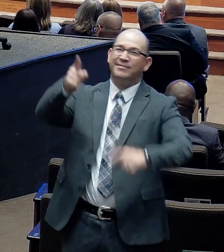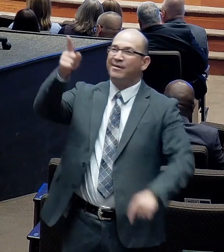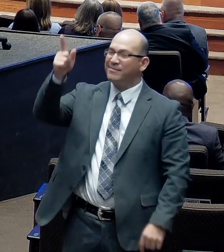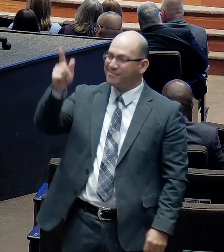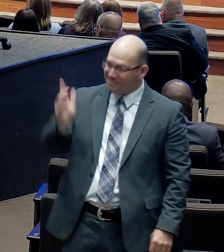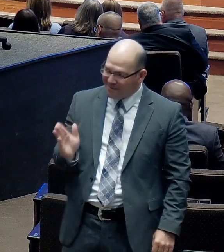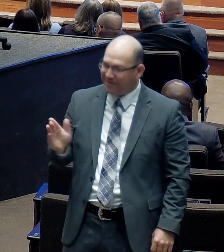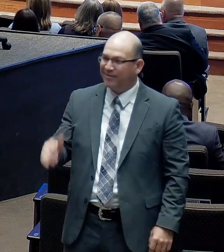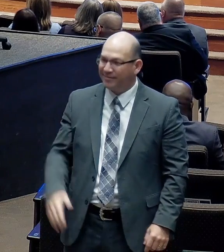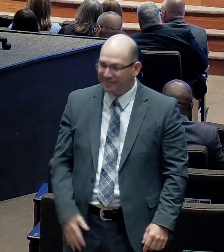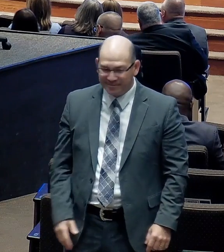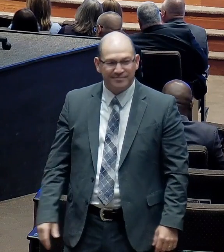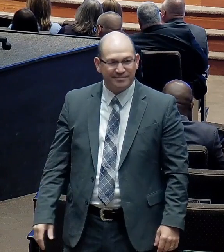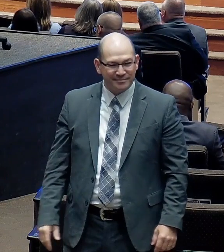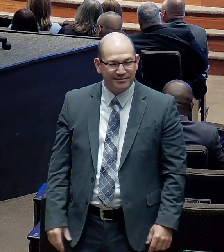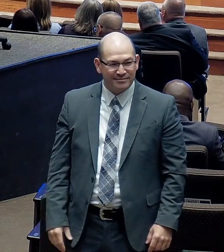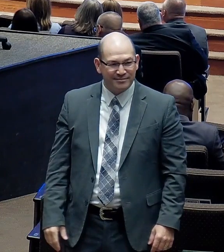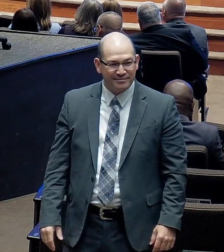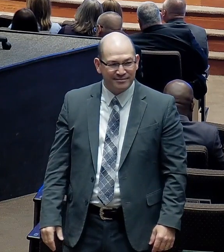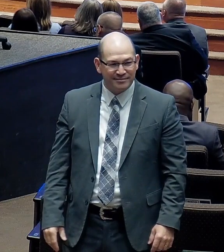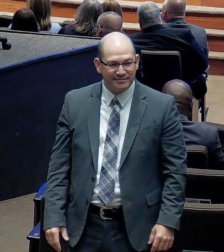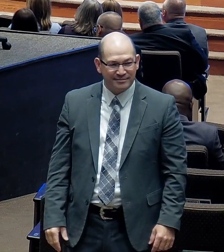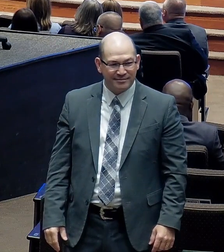Listen to. A total dependence. Upon God.